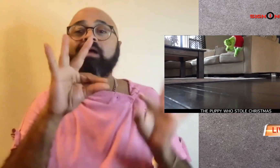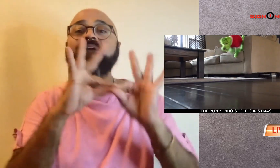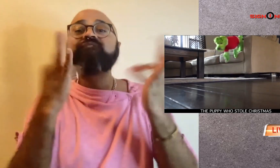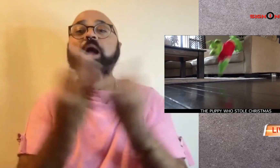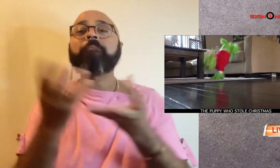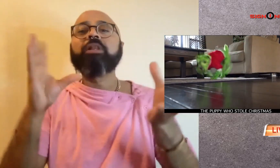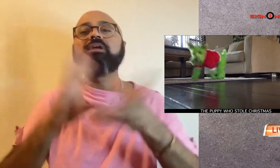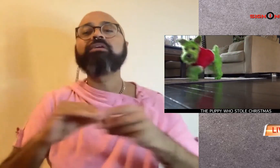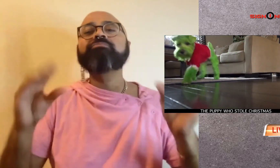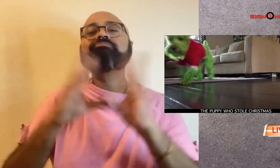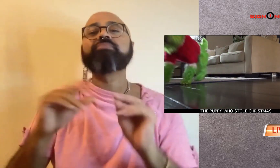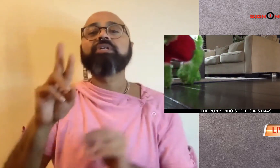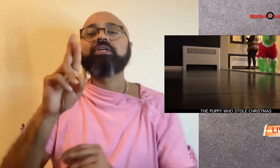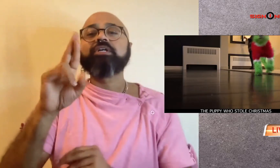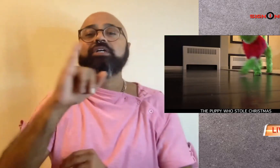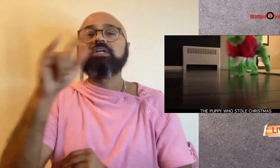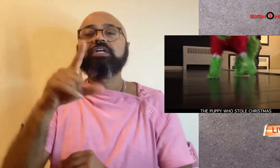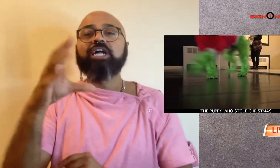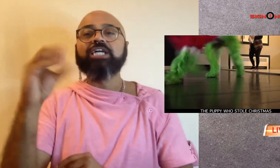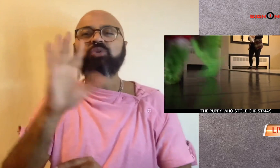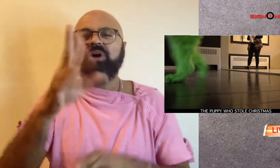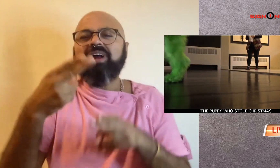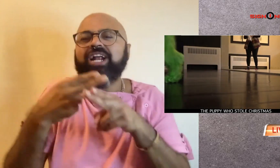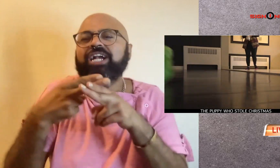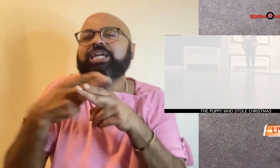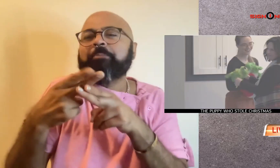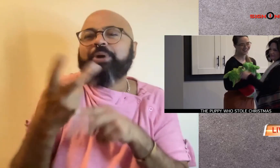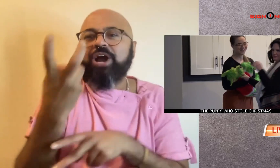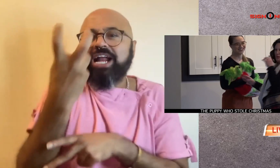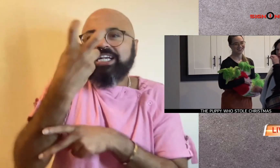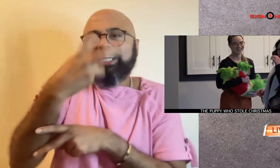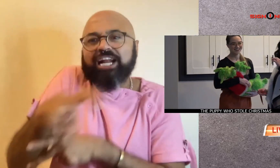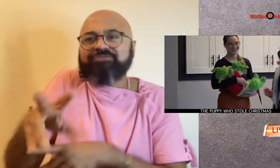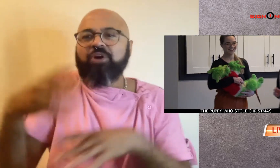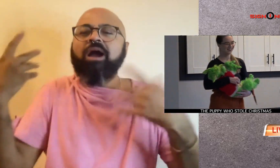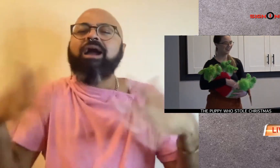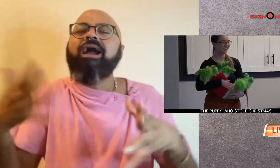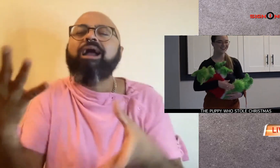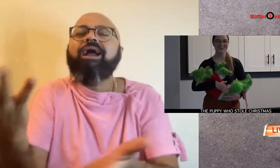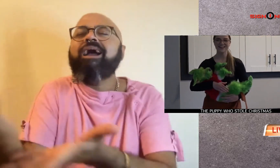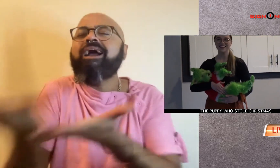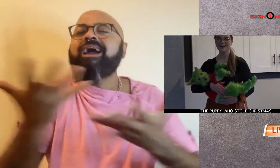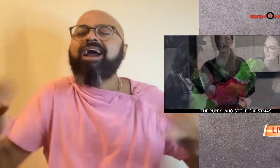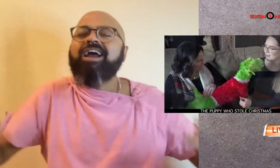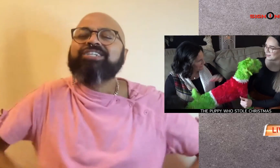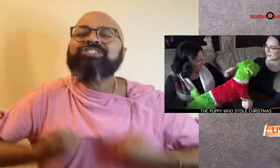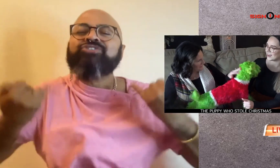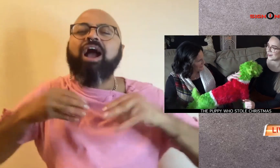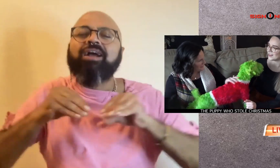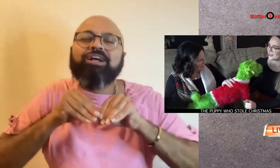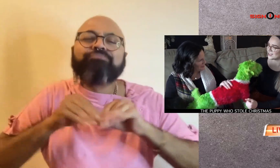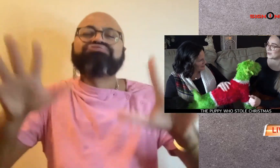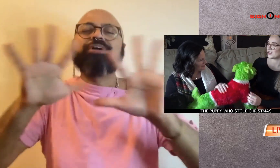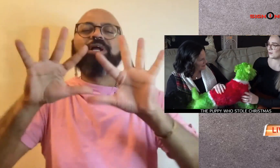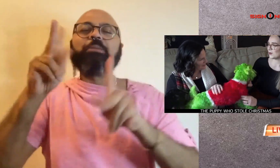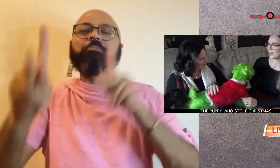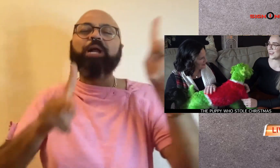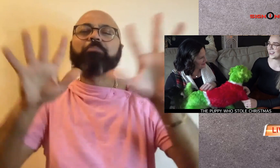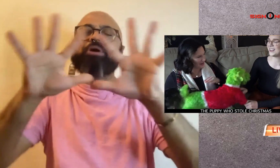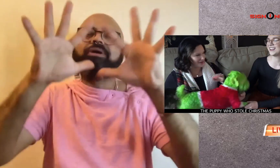The family says Rizzo's temporary transformation has brought joy to people all over the world through